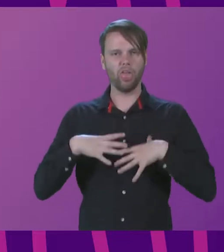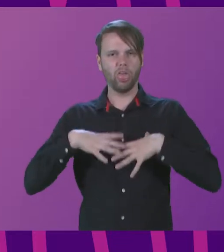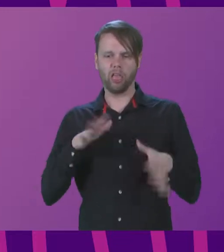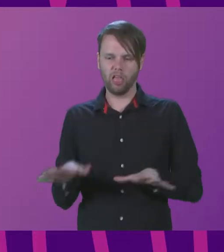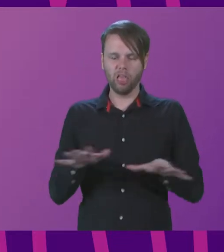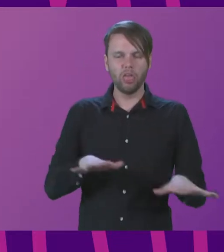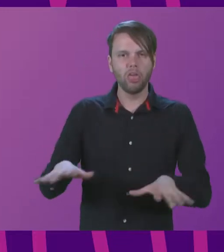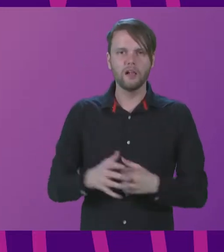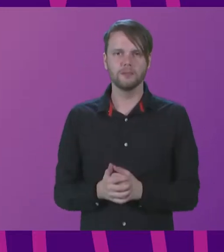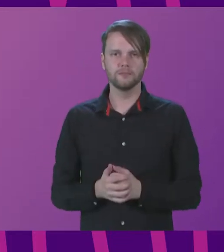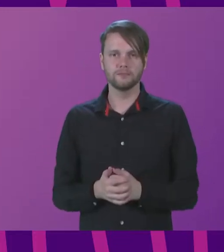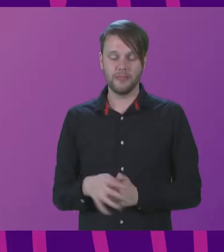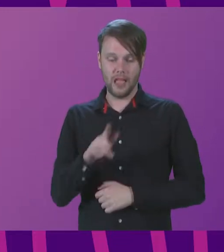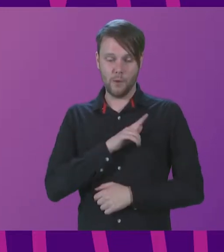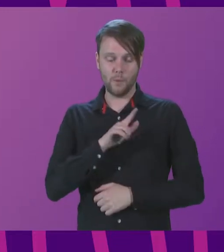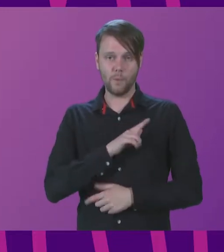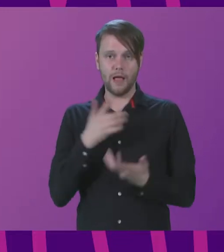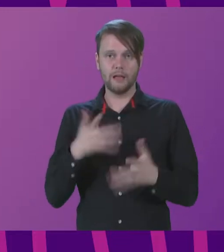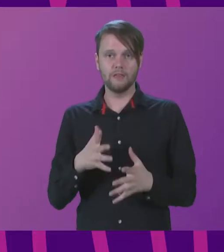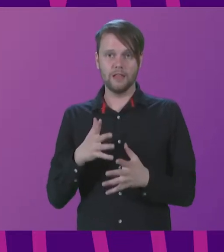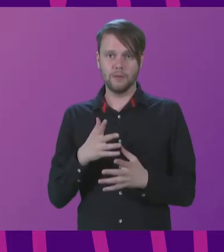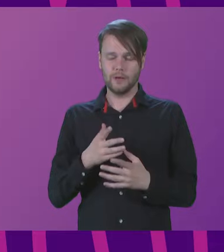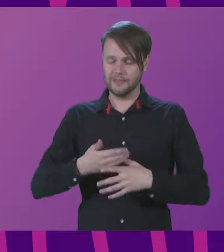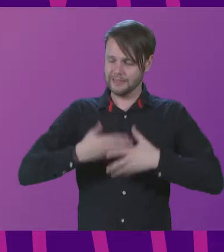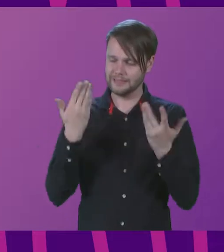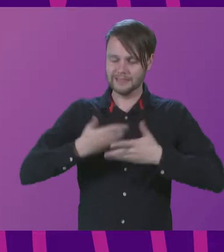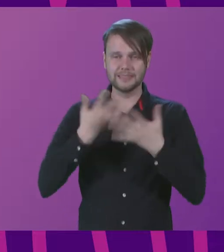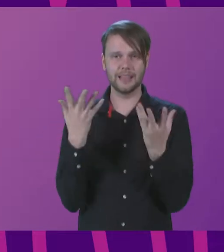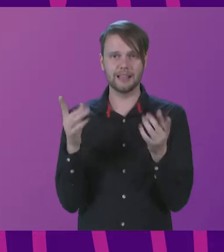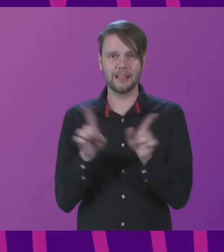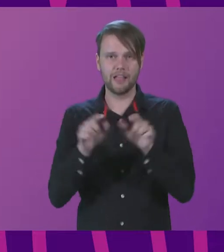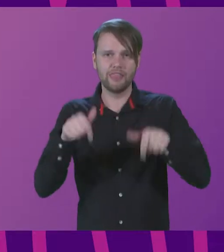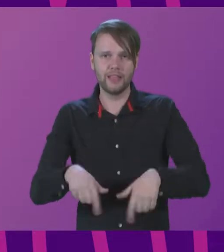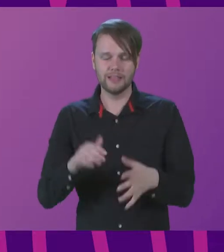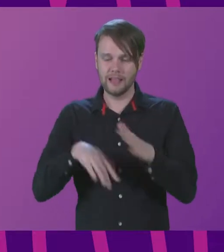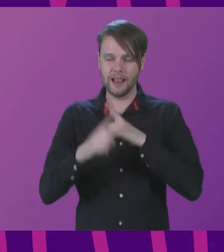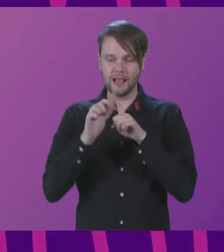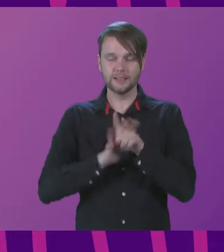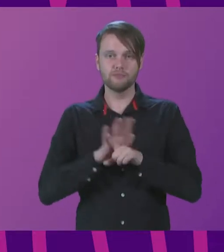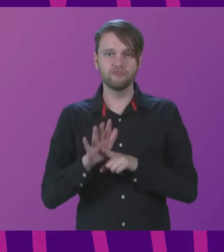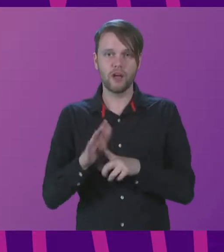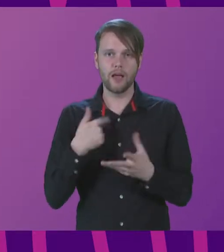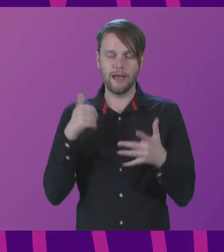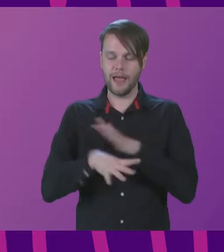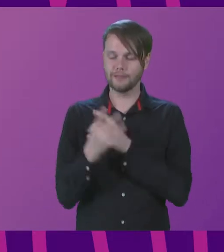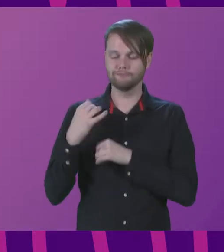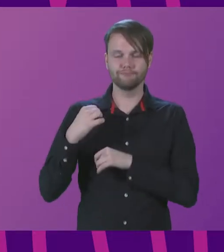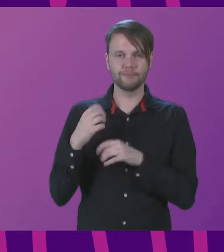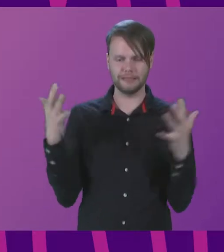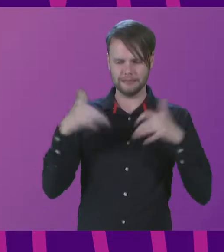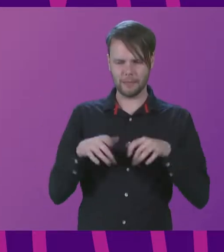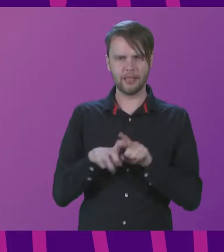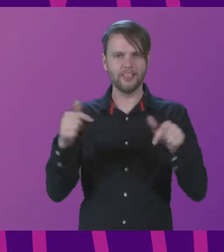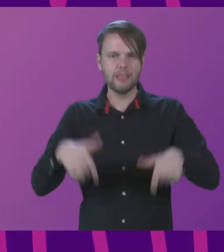It's more than enough of a reason to spend days like these together in Edinburgh at a summit like this. So